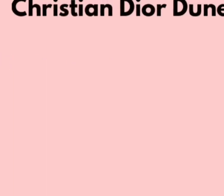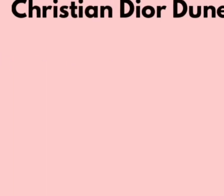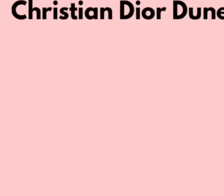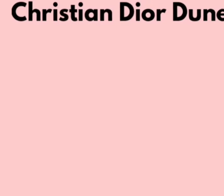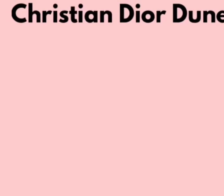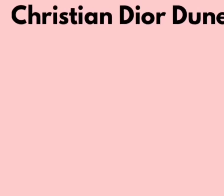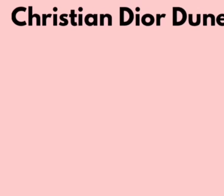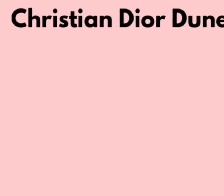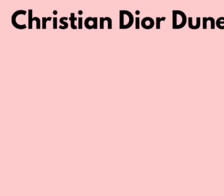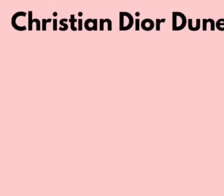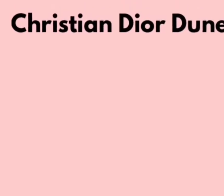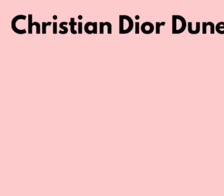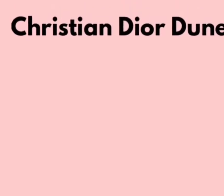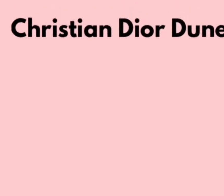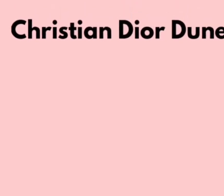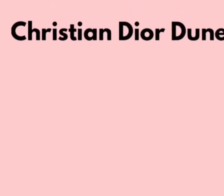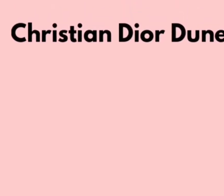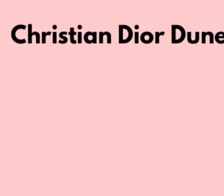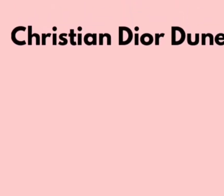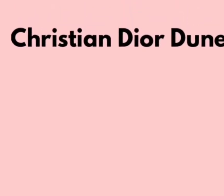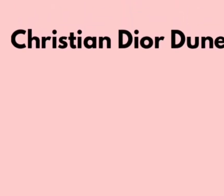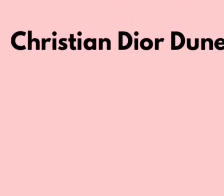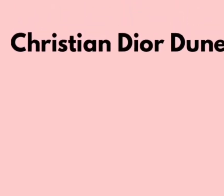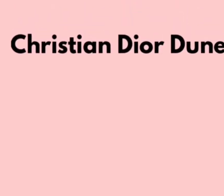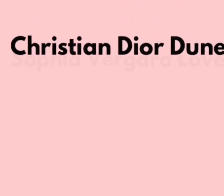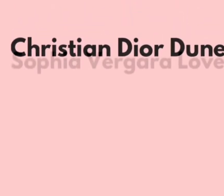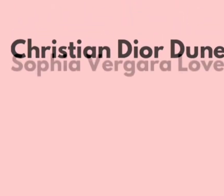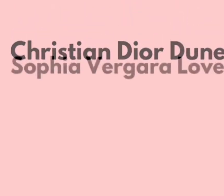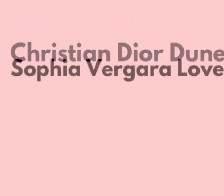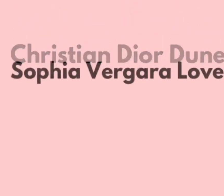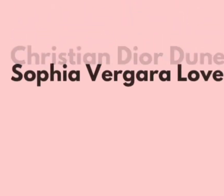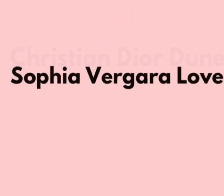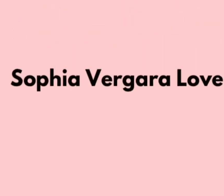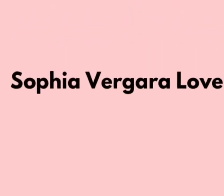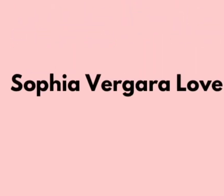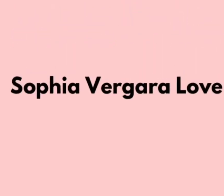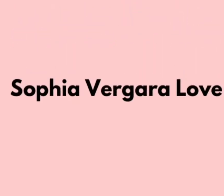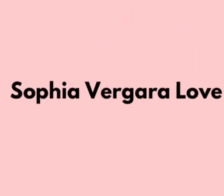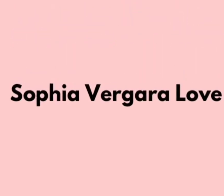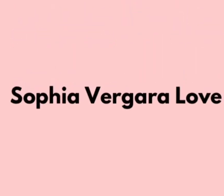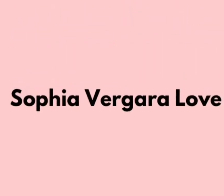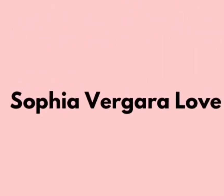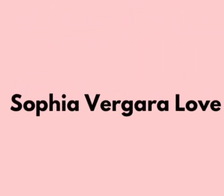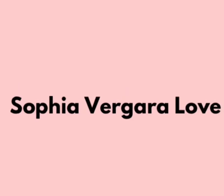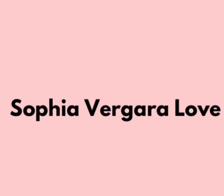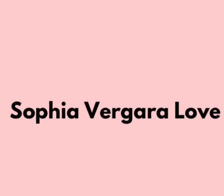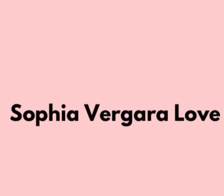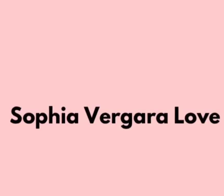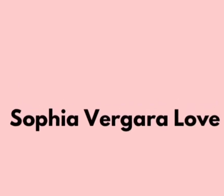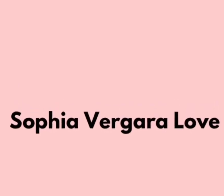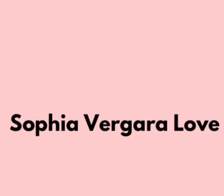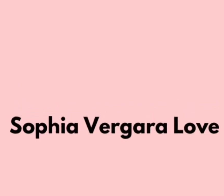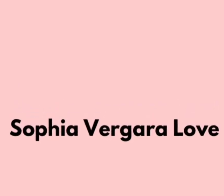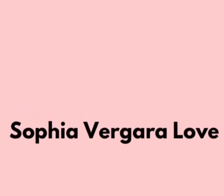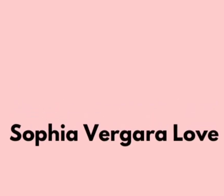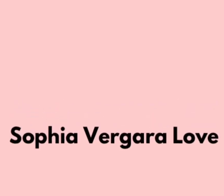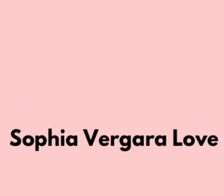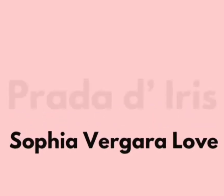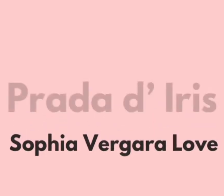would I still like to try I'm sure a couple of them made the cut for next year but not all of them since I